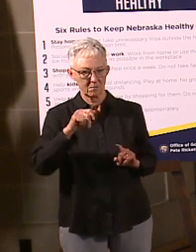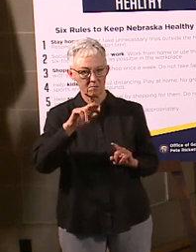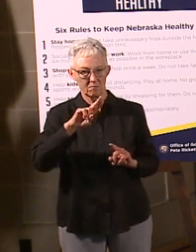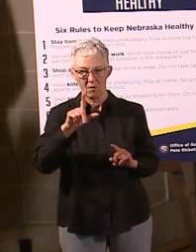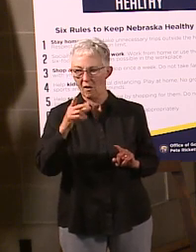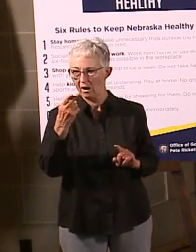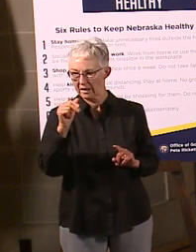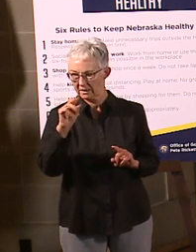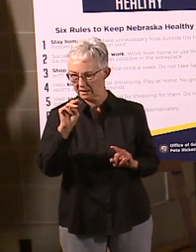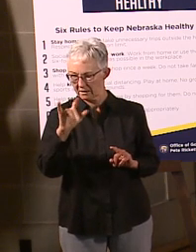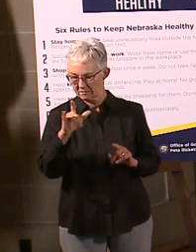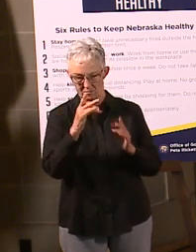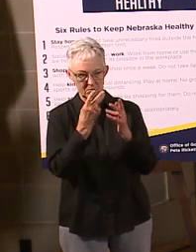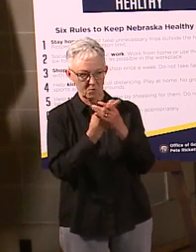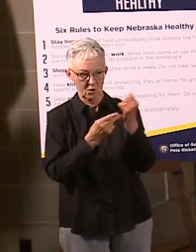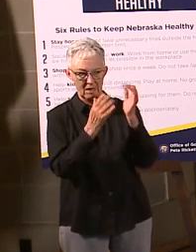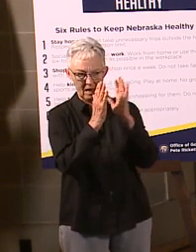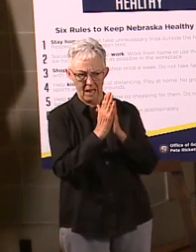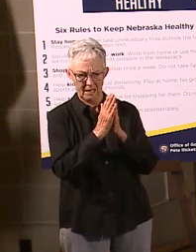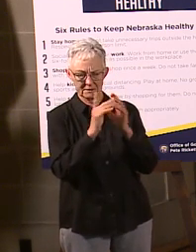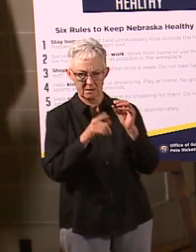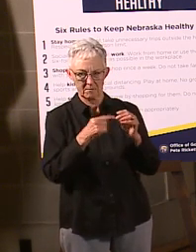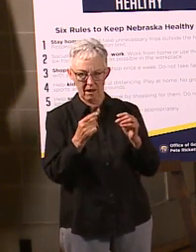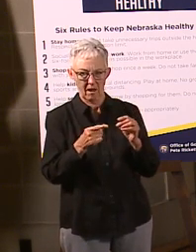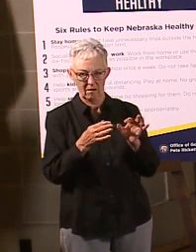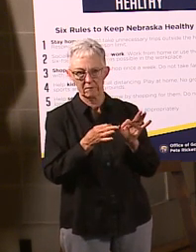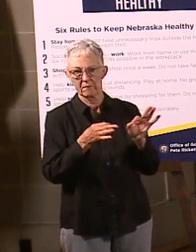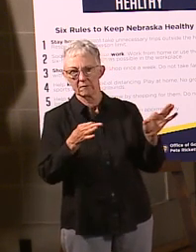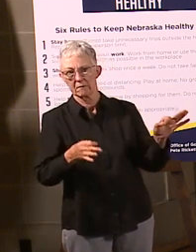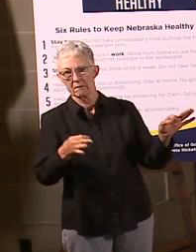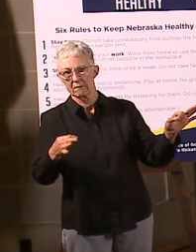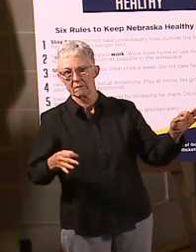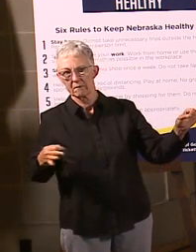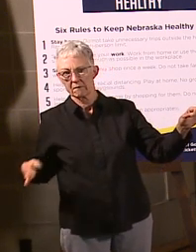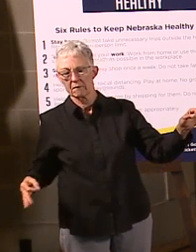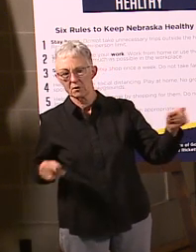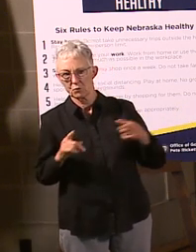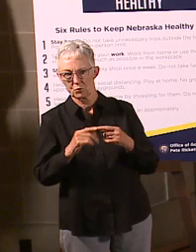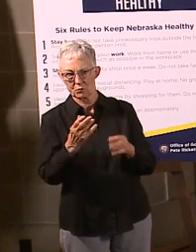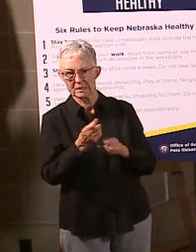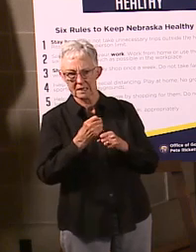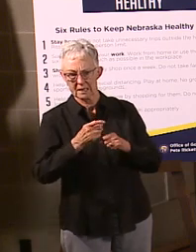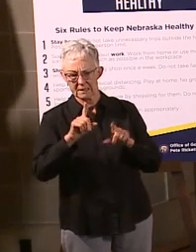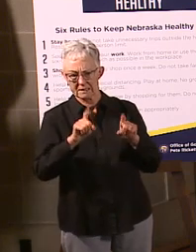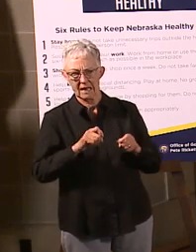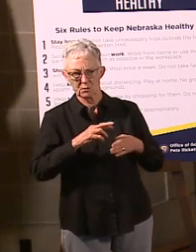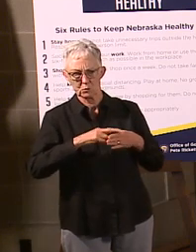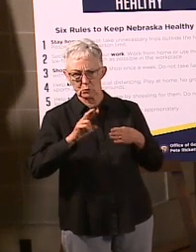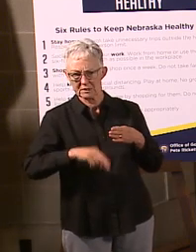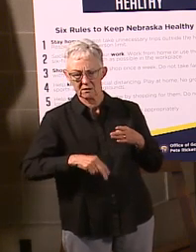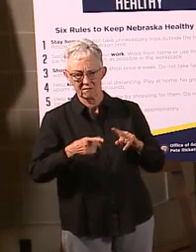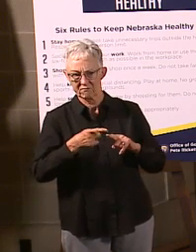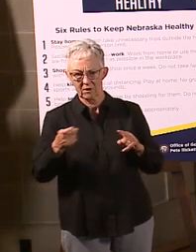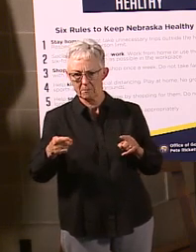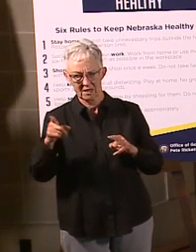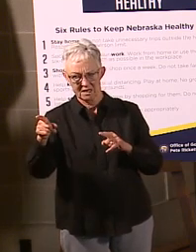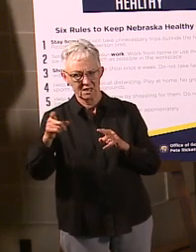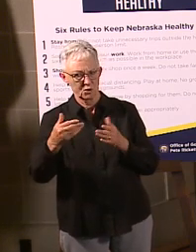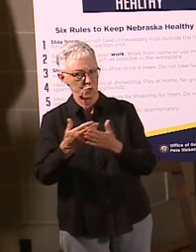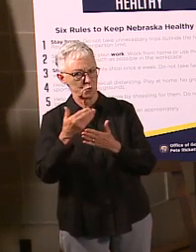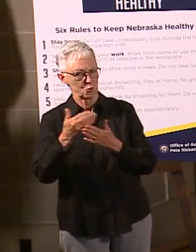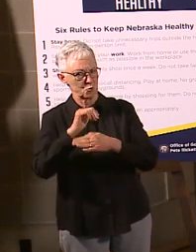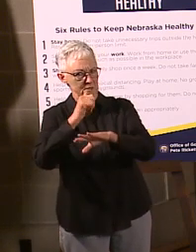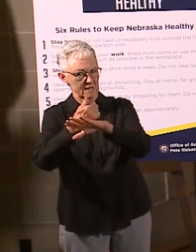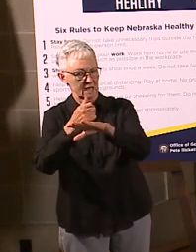both asking about delays on getting test results back from Test Nebraska. Well, again, we just started this on Monday. Our goal is to try and get these turned around in